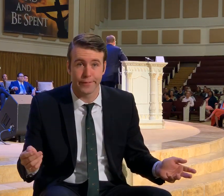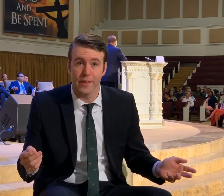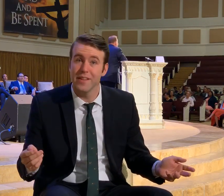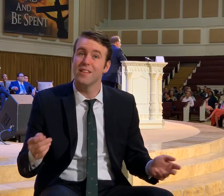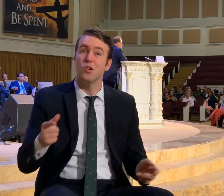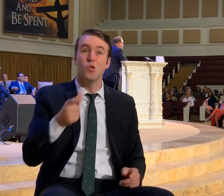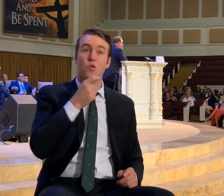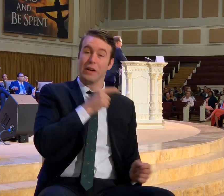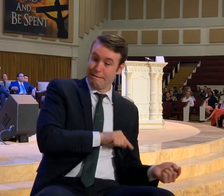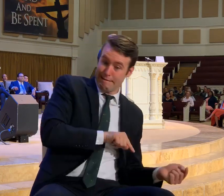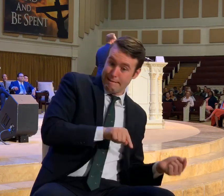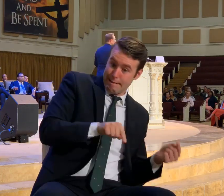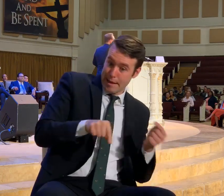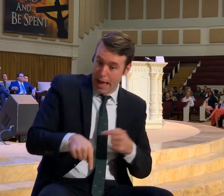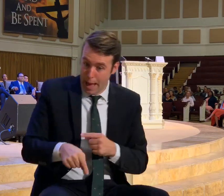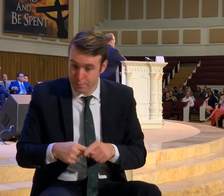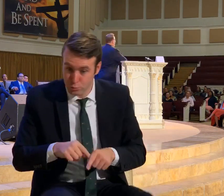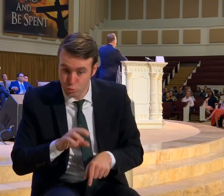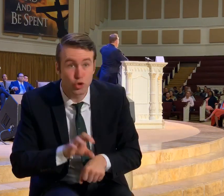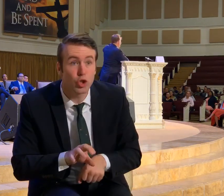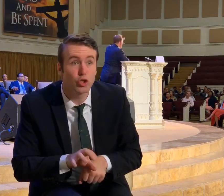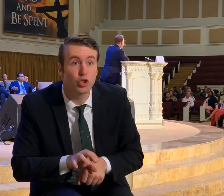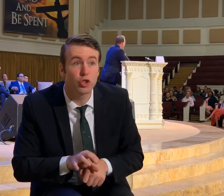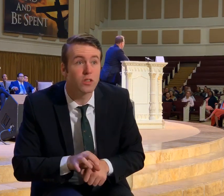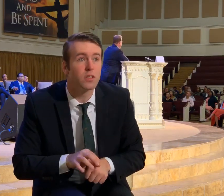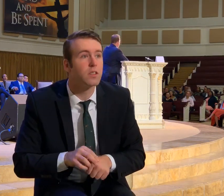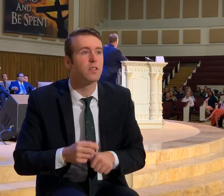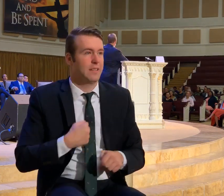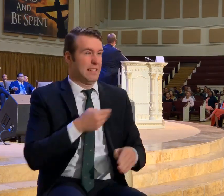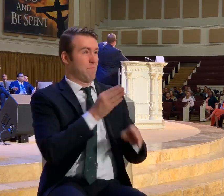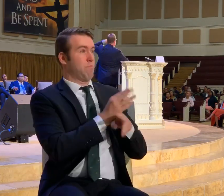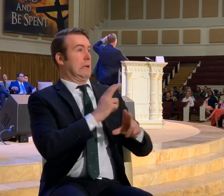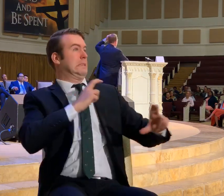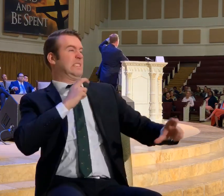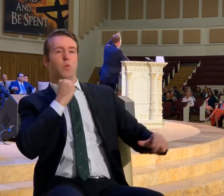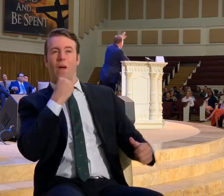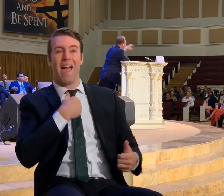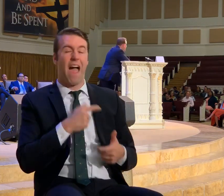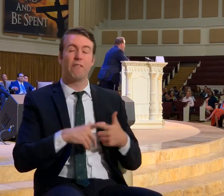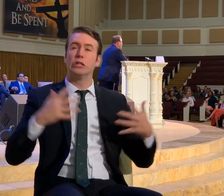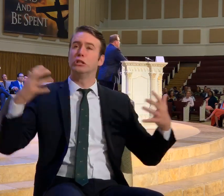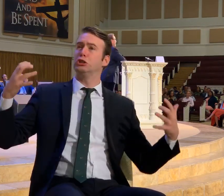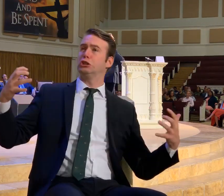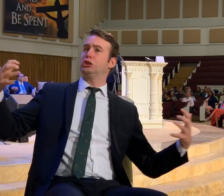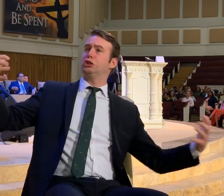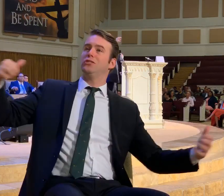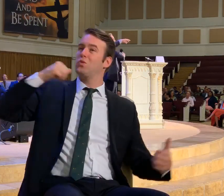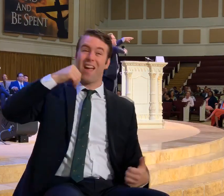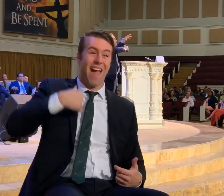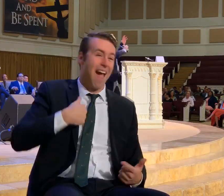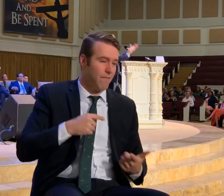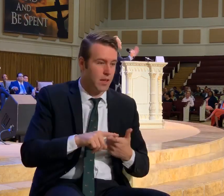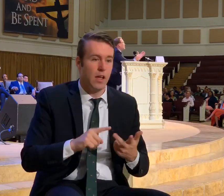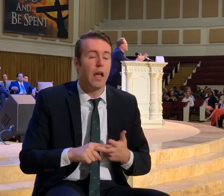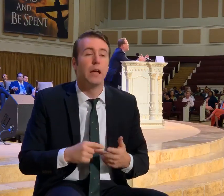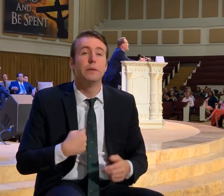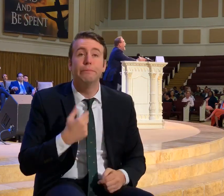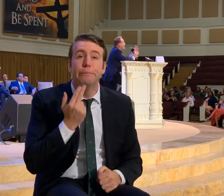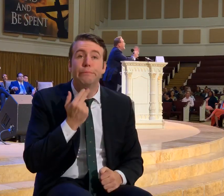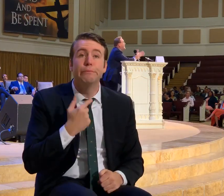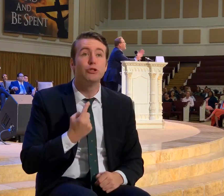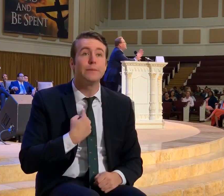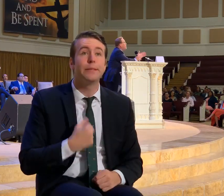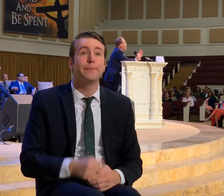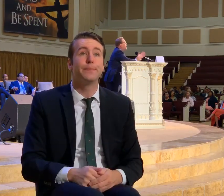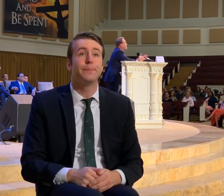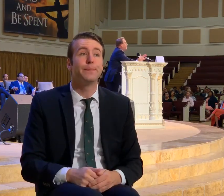That came to church. And you don't have. You don't have a big bus. You don't have a big congregation. You don't have. If you're just little old you.